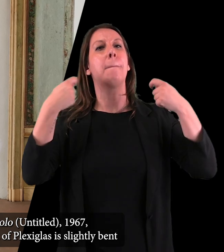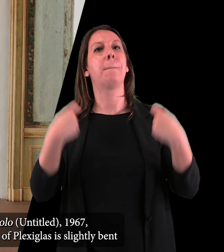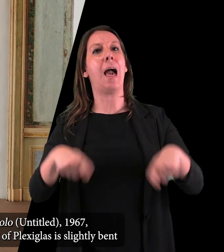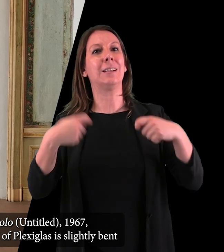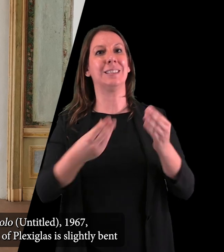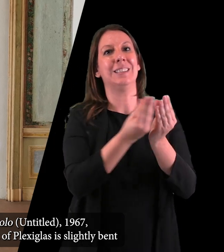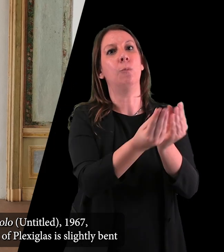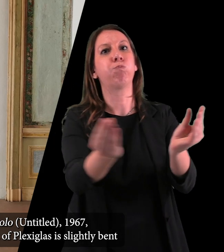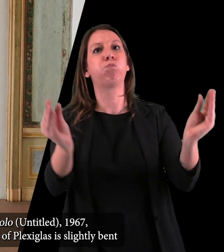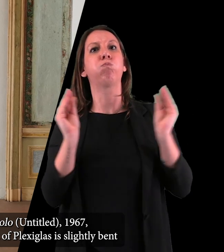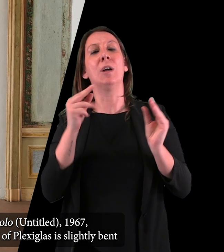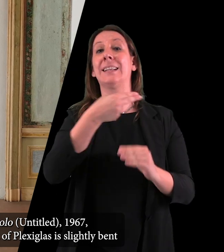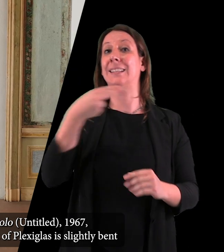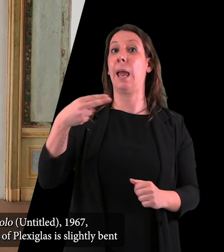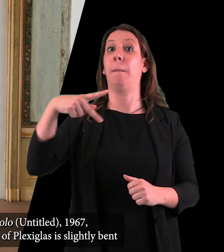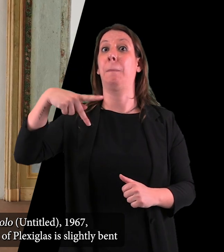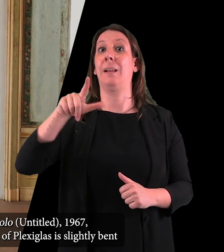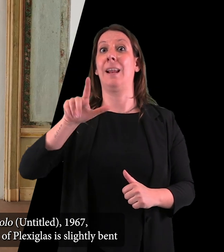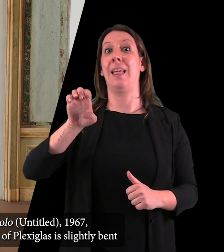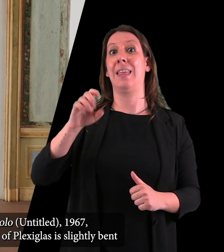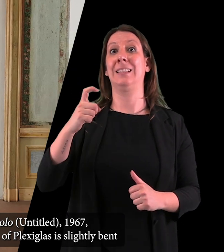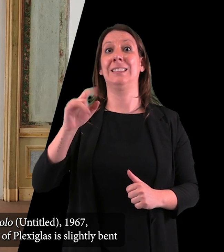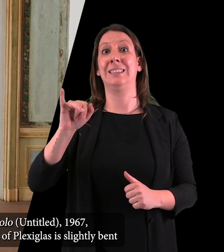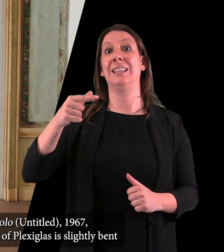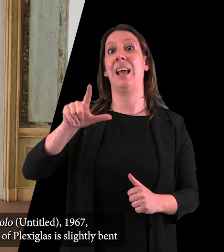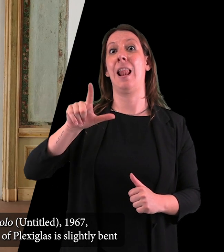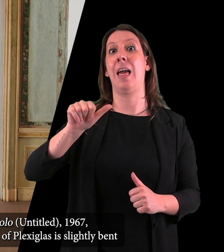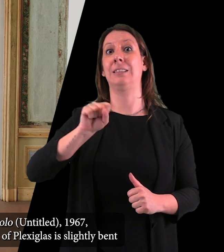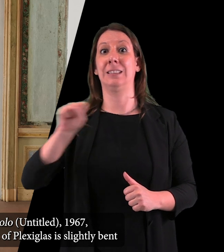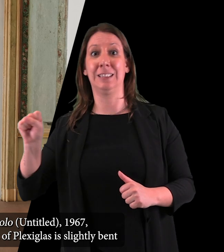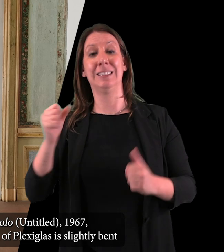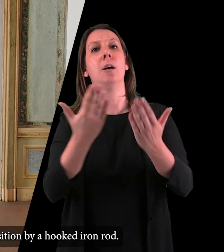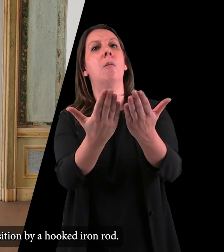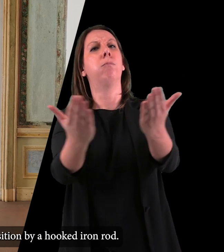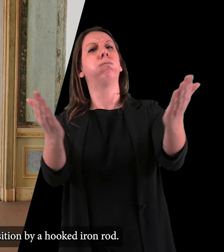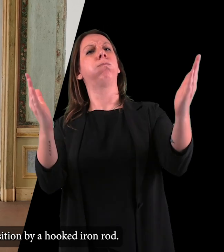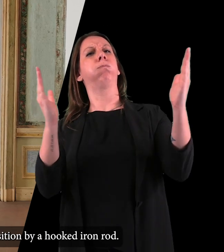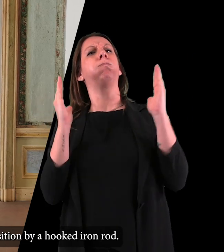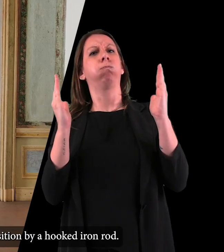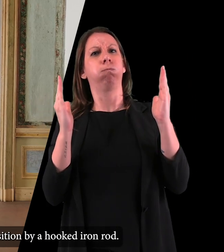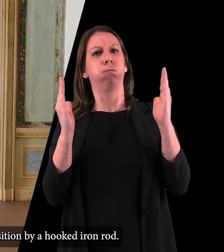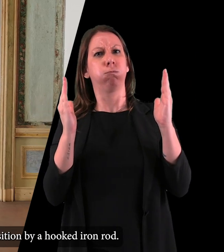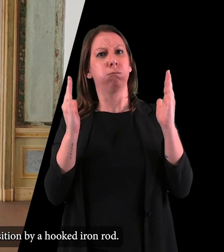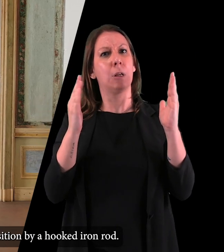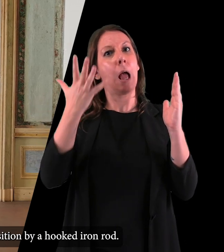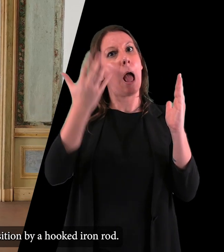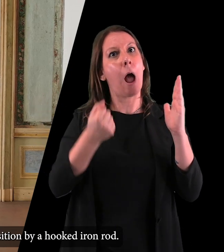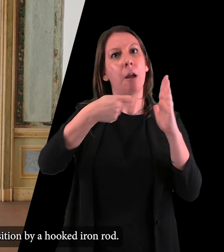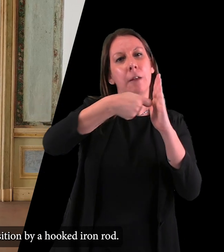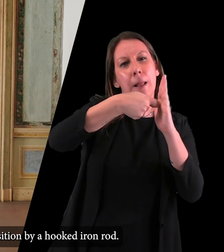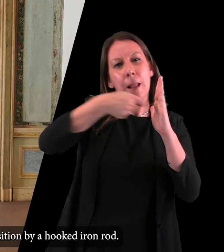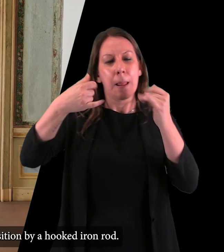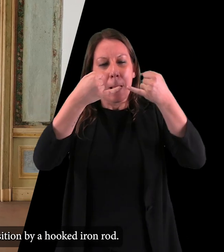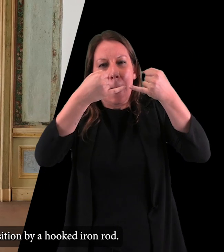A transparent sheet of plexiglass is lightly bent and held in this position by a